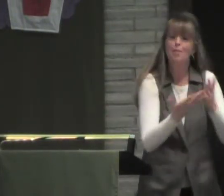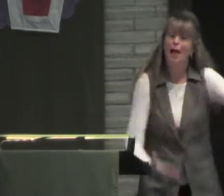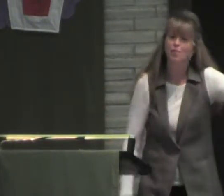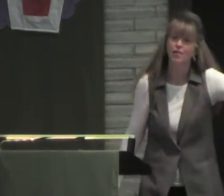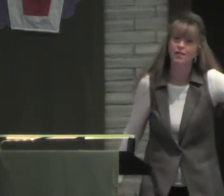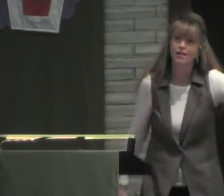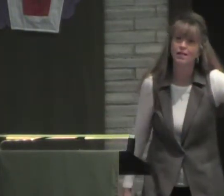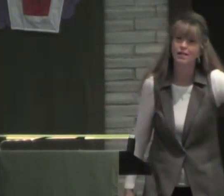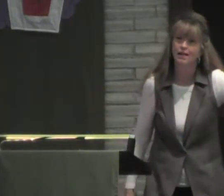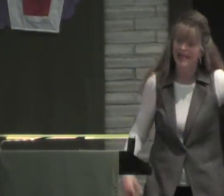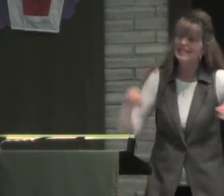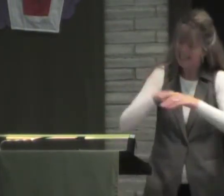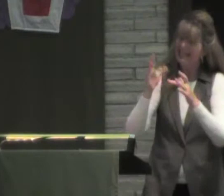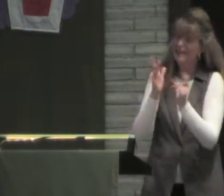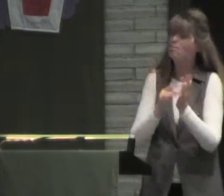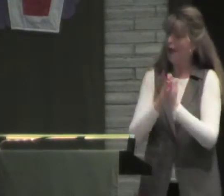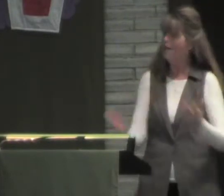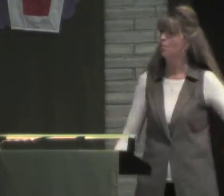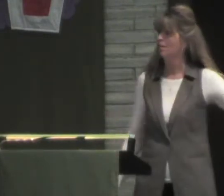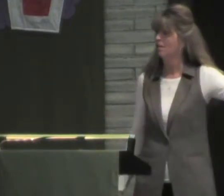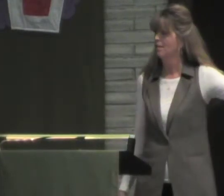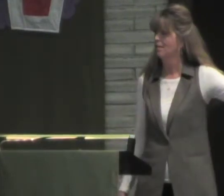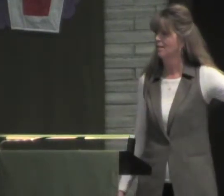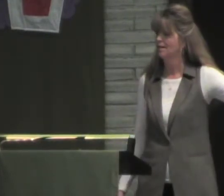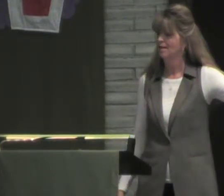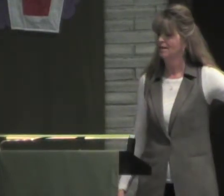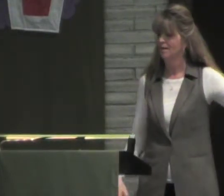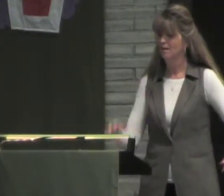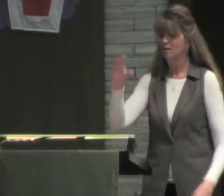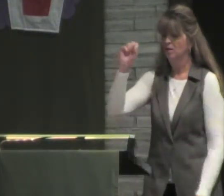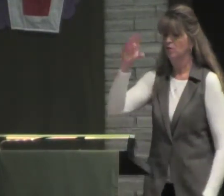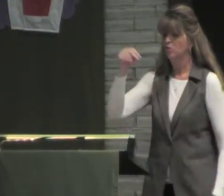unacleaned by a woman during her menstrual cycle. And that's in the Bible.